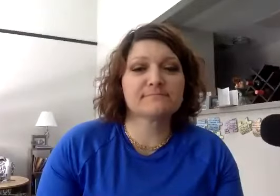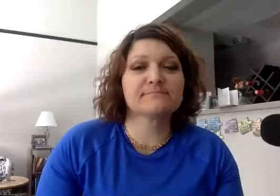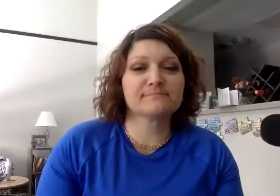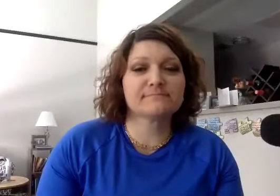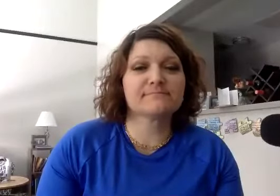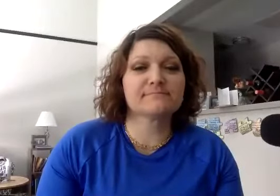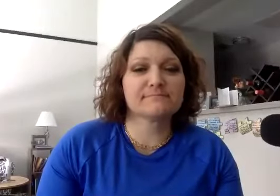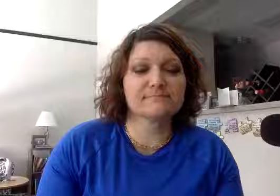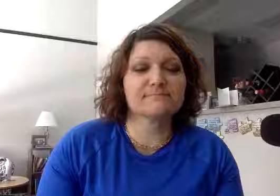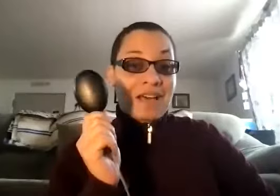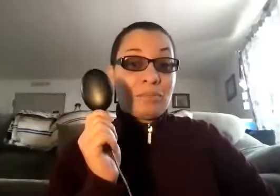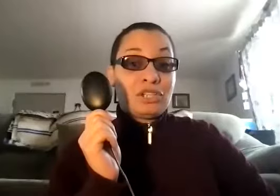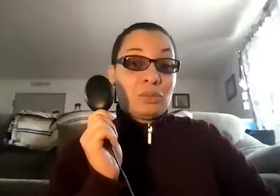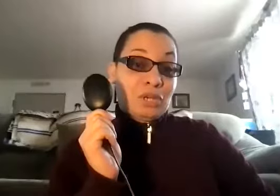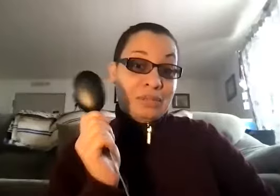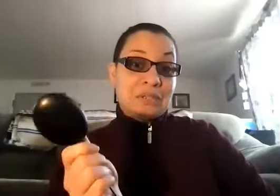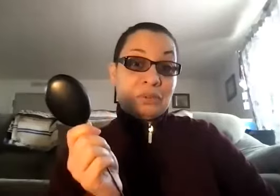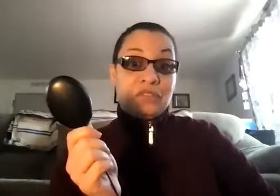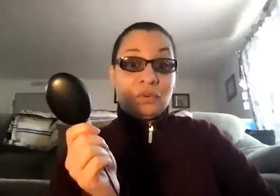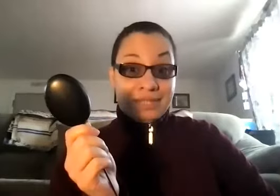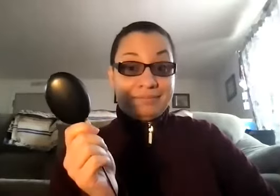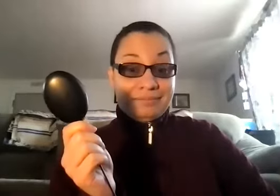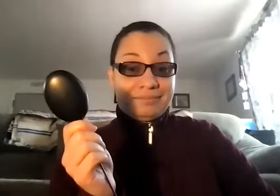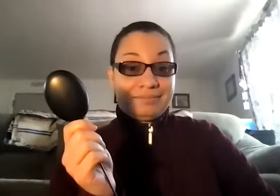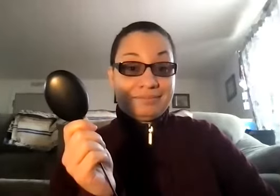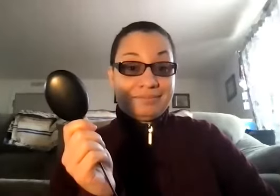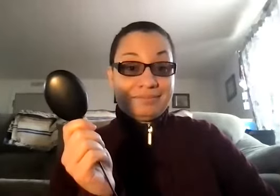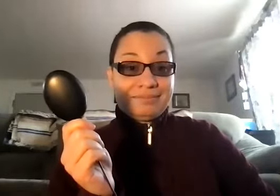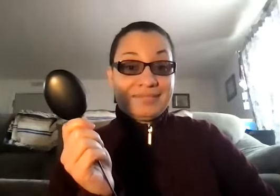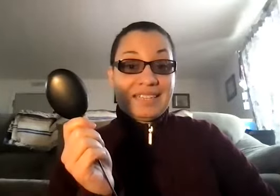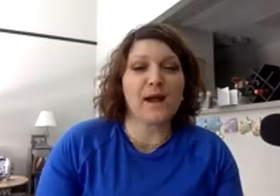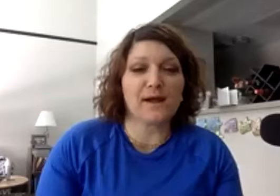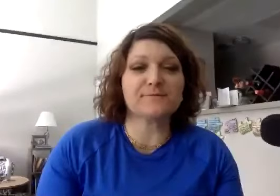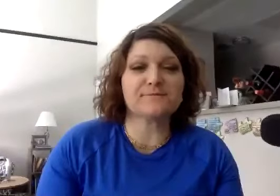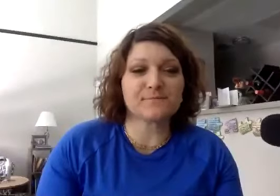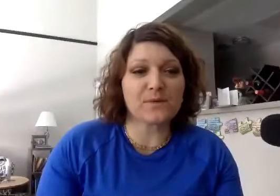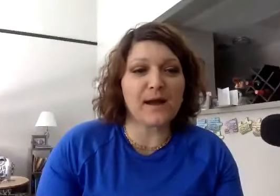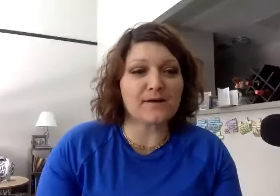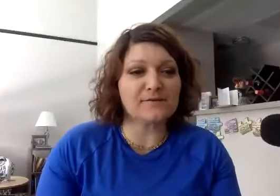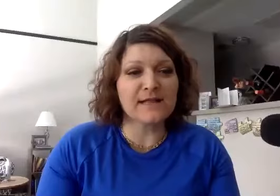and the vibration will go down to the floor. Wow, wow. So,